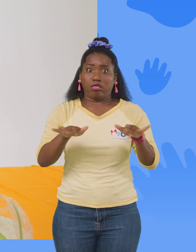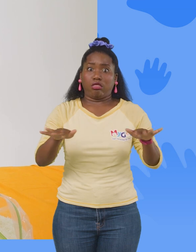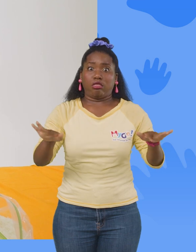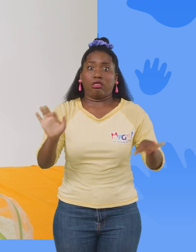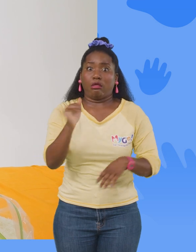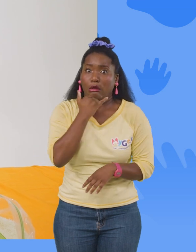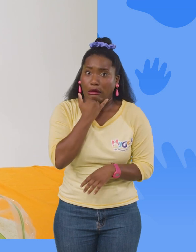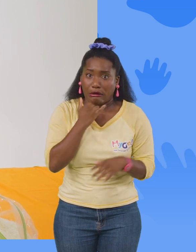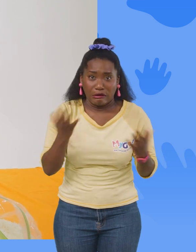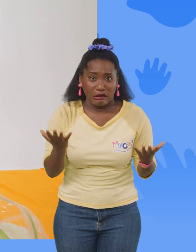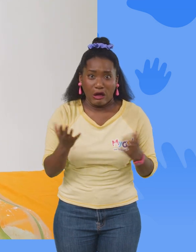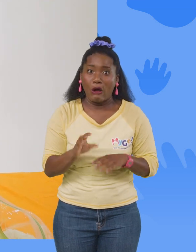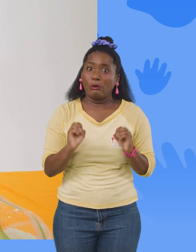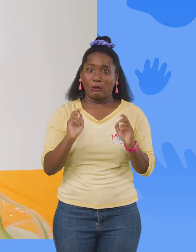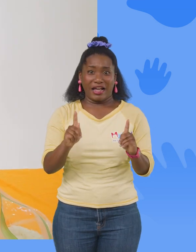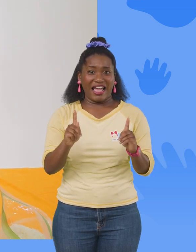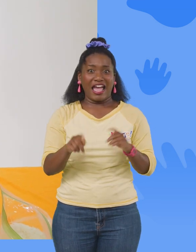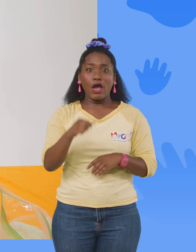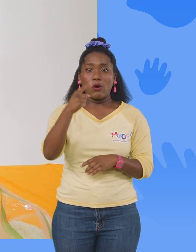Okay, here we go. One quarter of a cup.